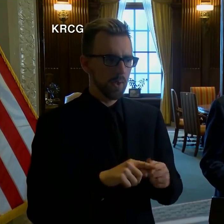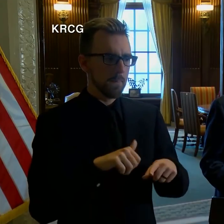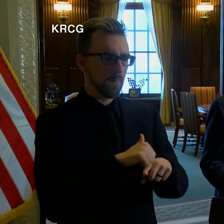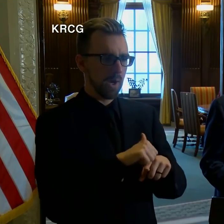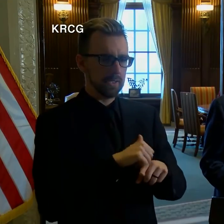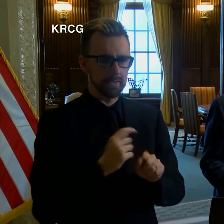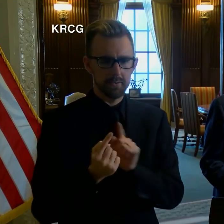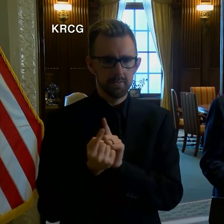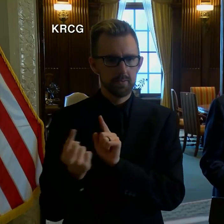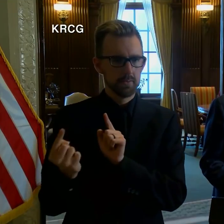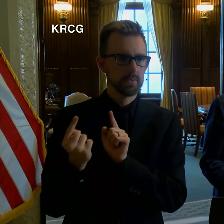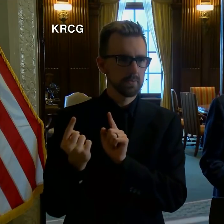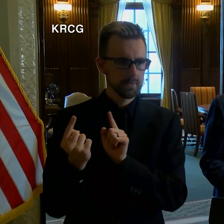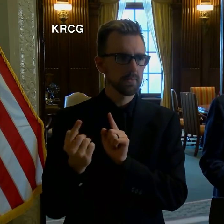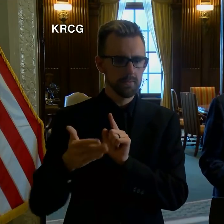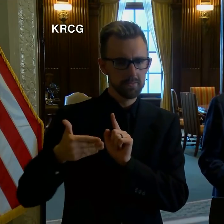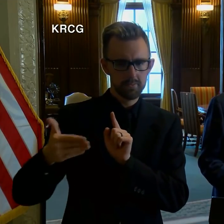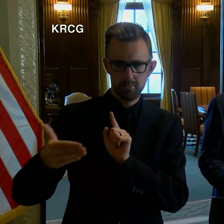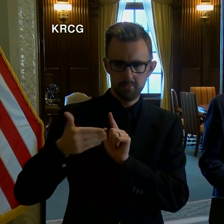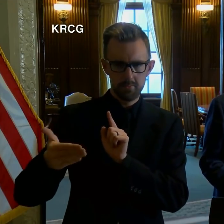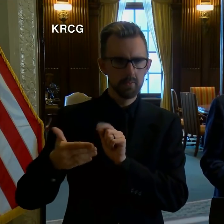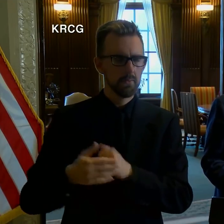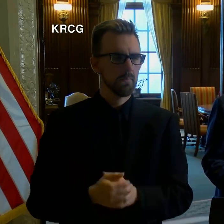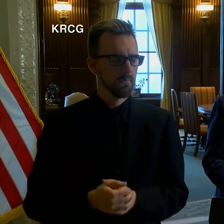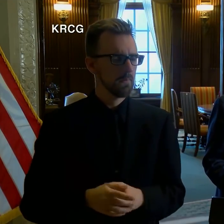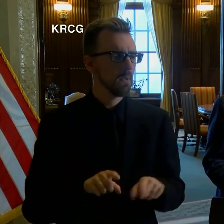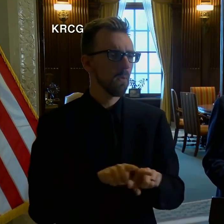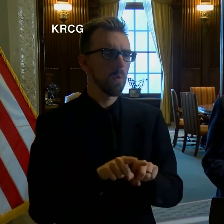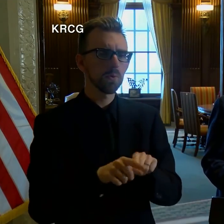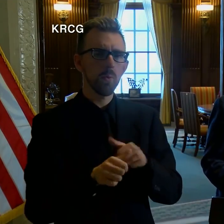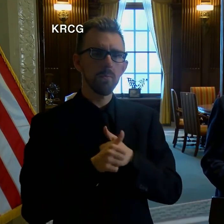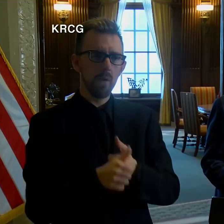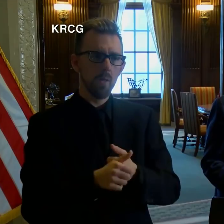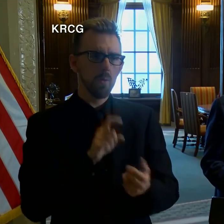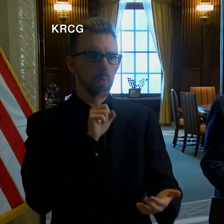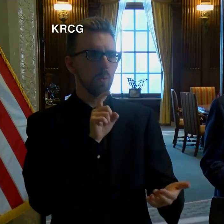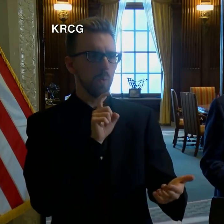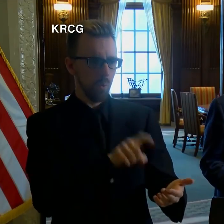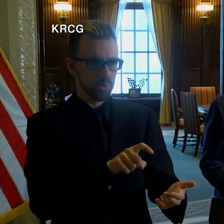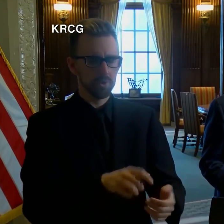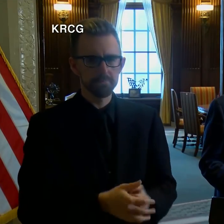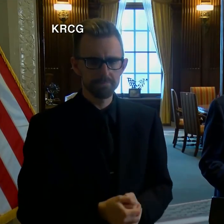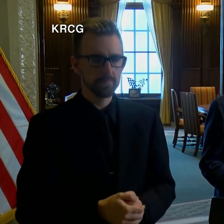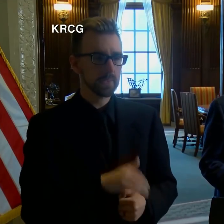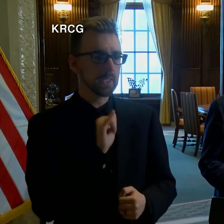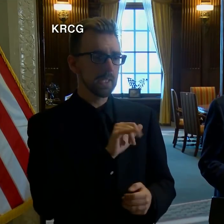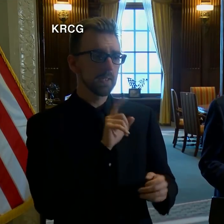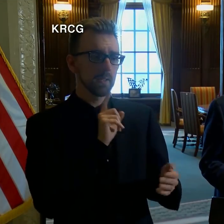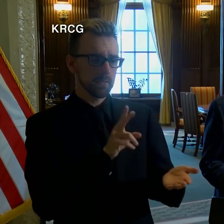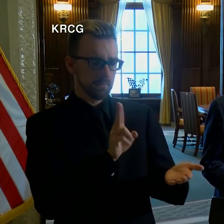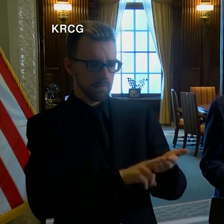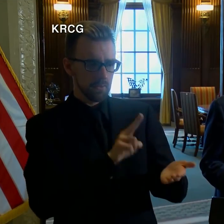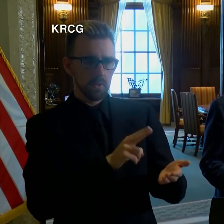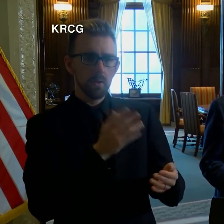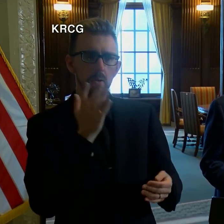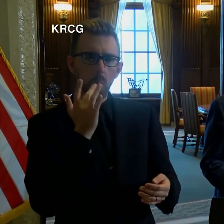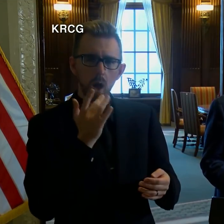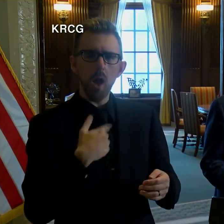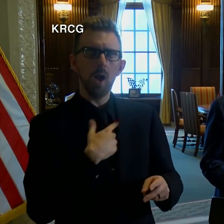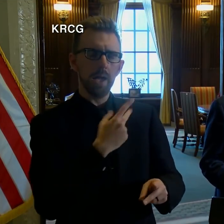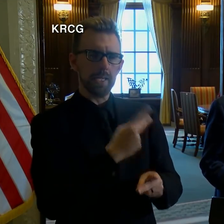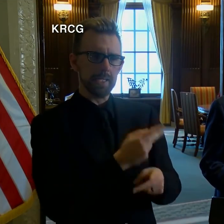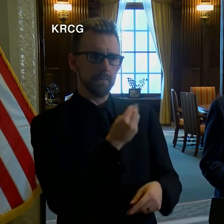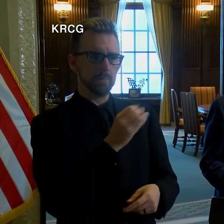social distancing and to abide by the order. This order is intended to keep Missourians safe